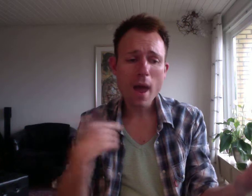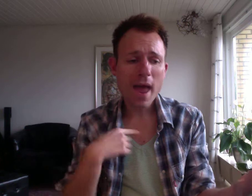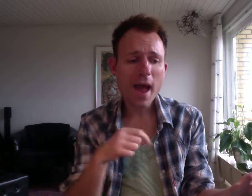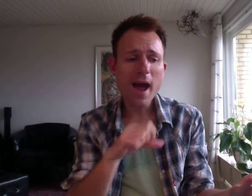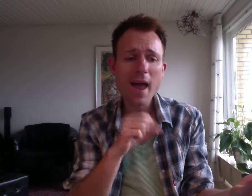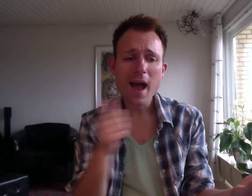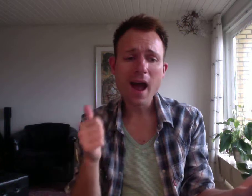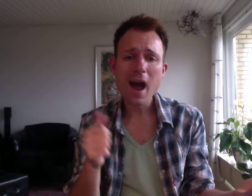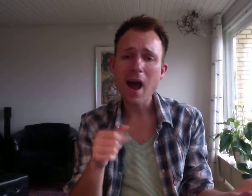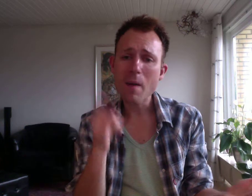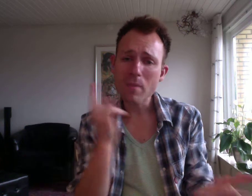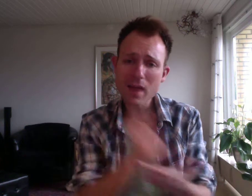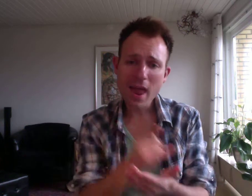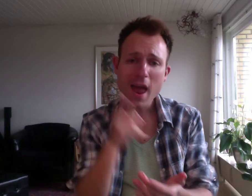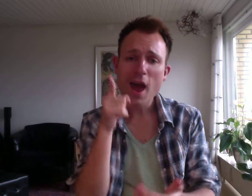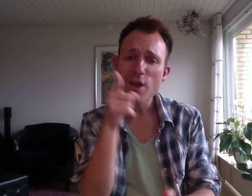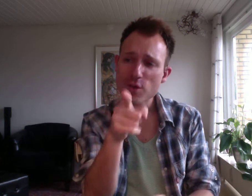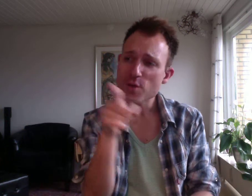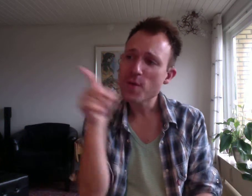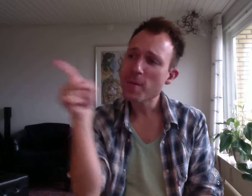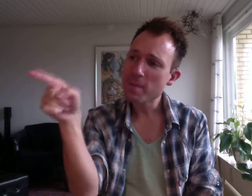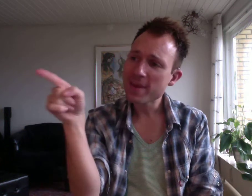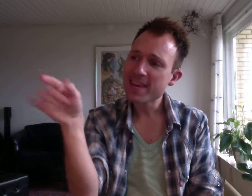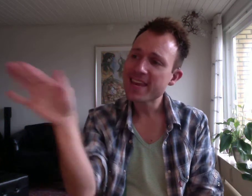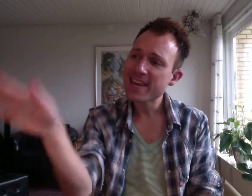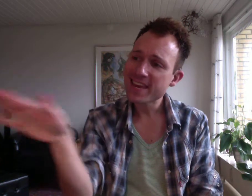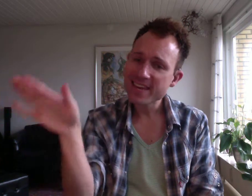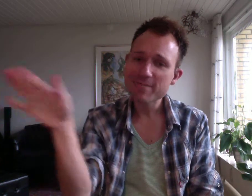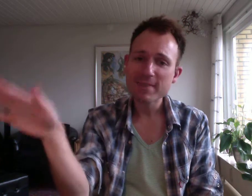I am there you'll be